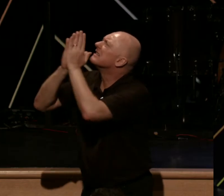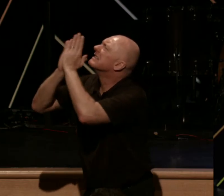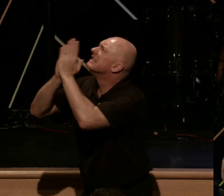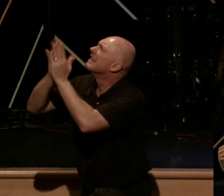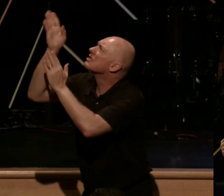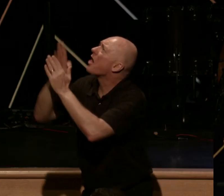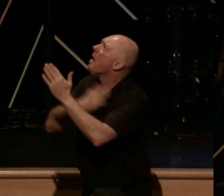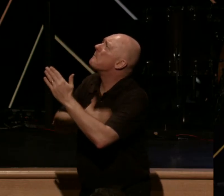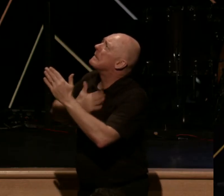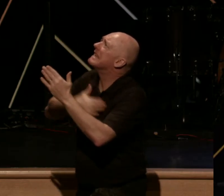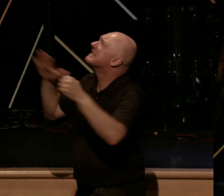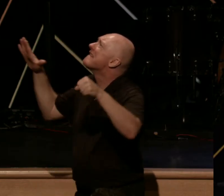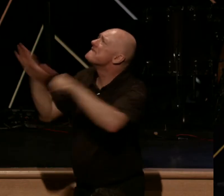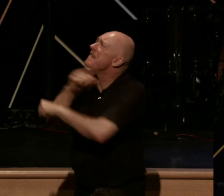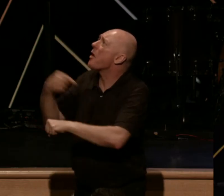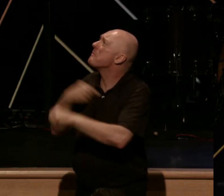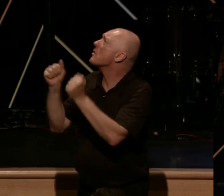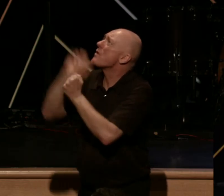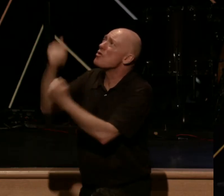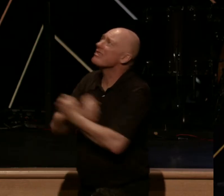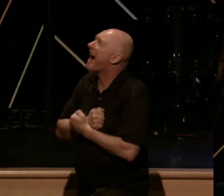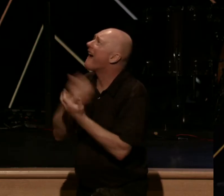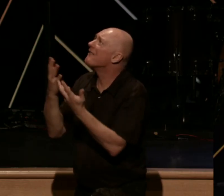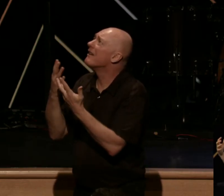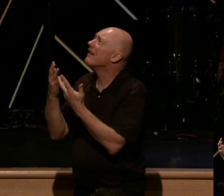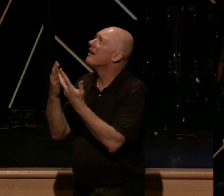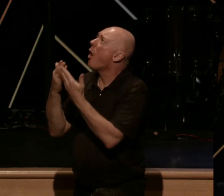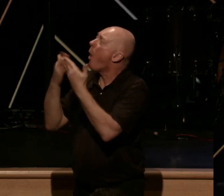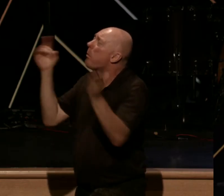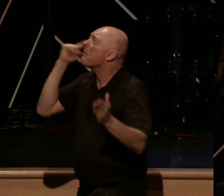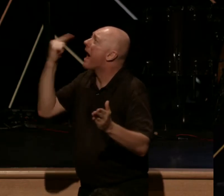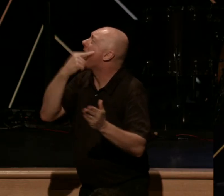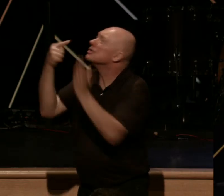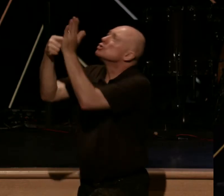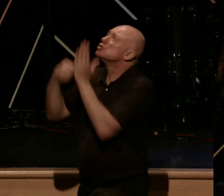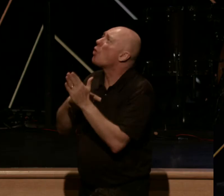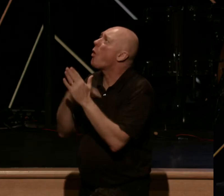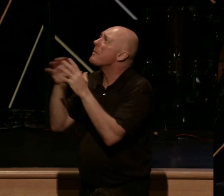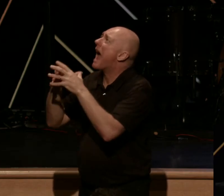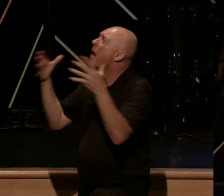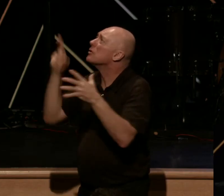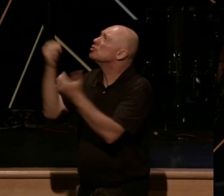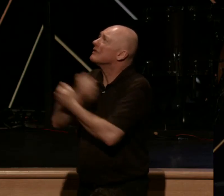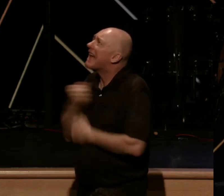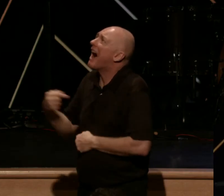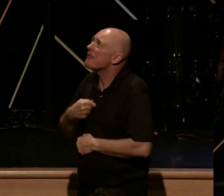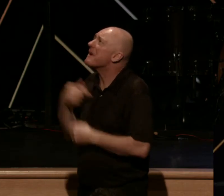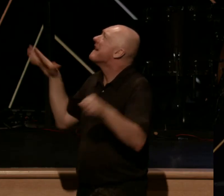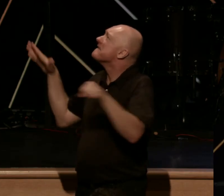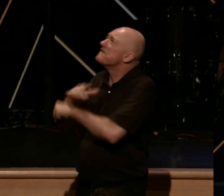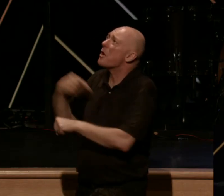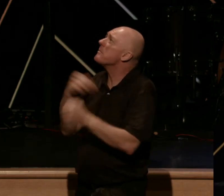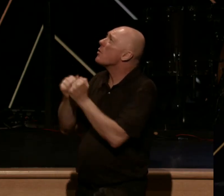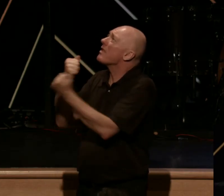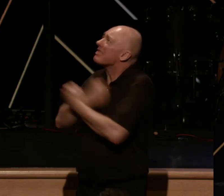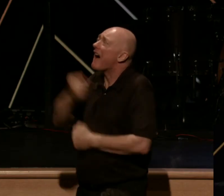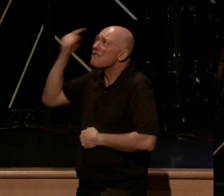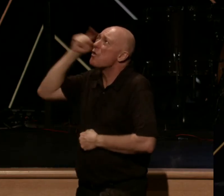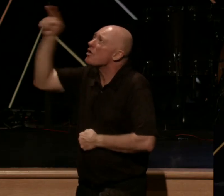God, would you please fill me with your love? Would you open up my eyes? Show me how much you love me and would you fill me with love for you and would you fill me